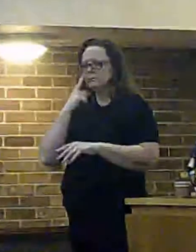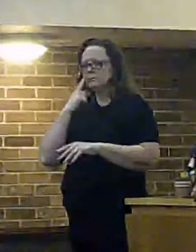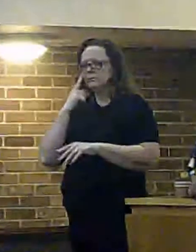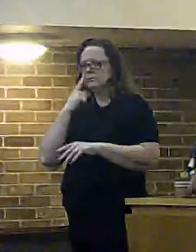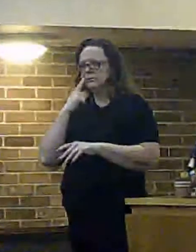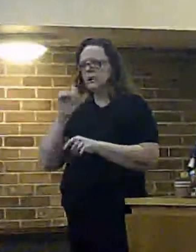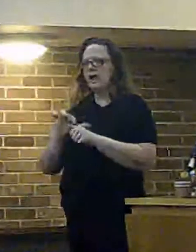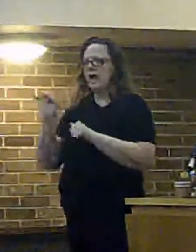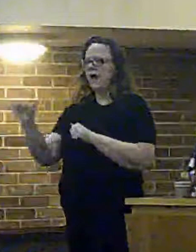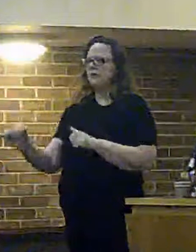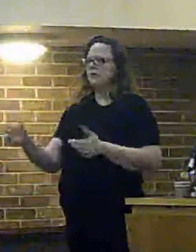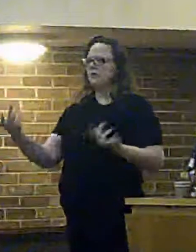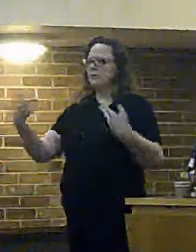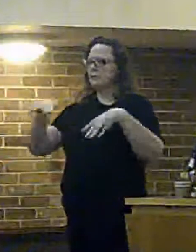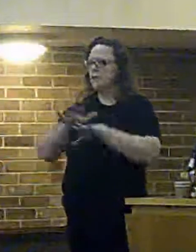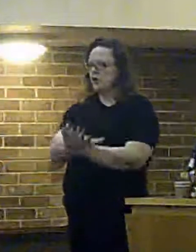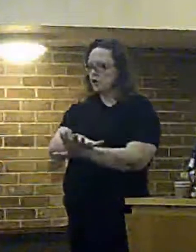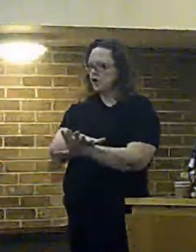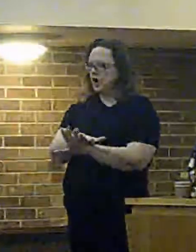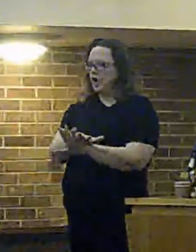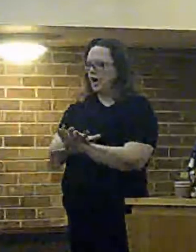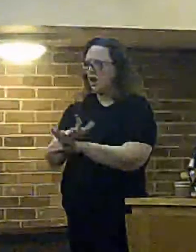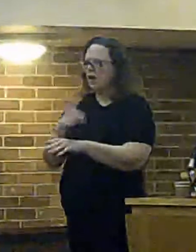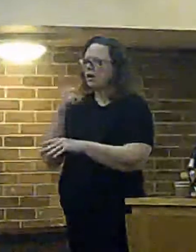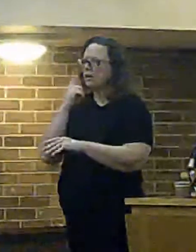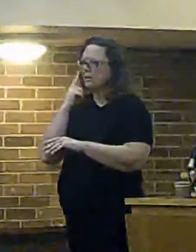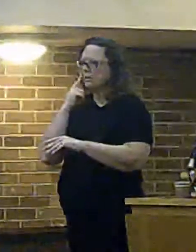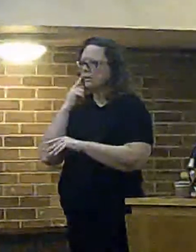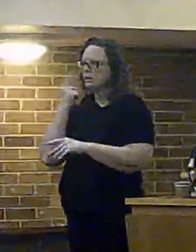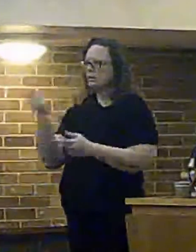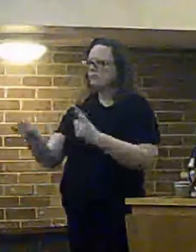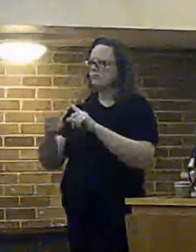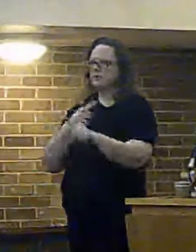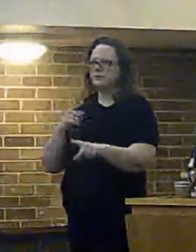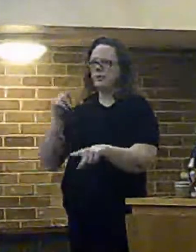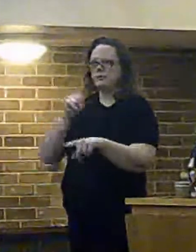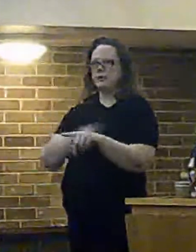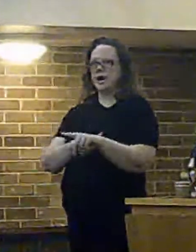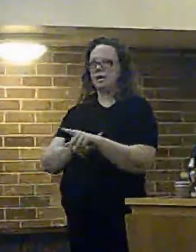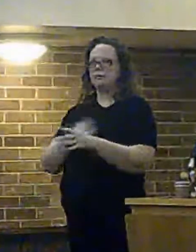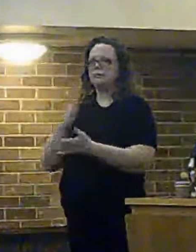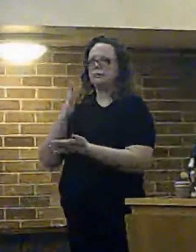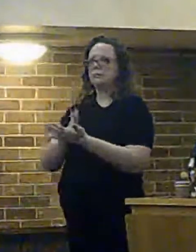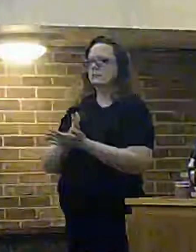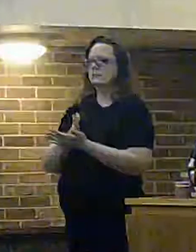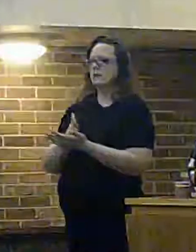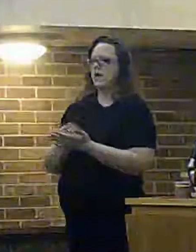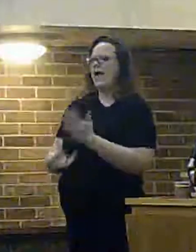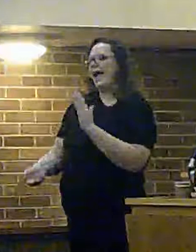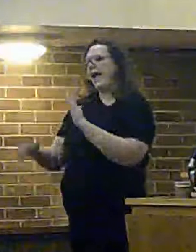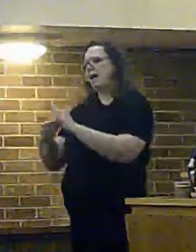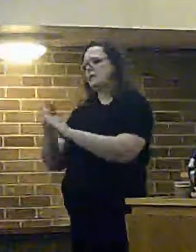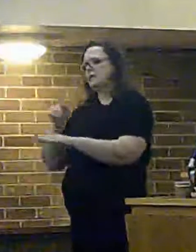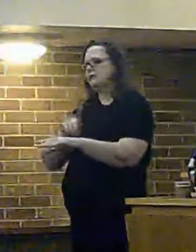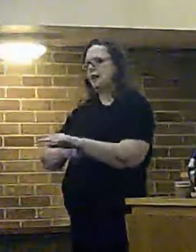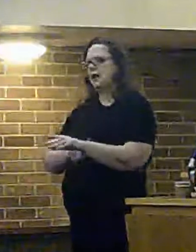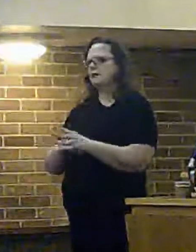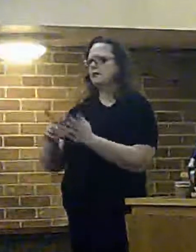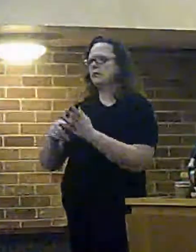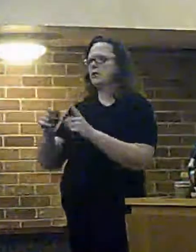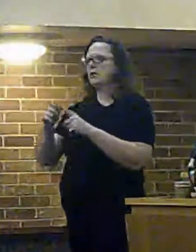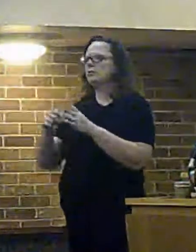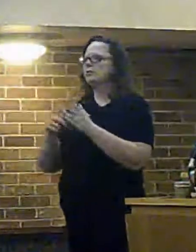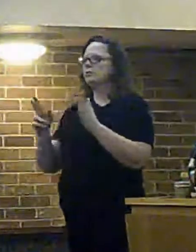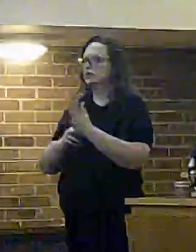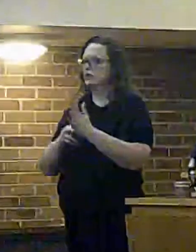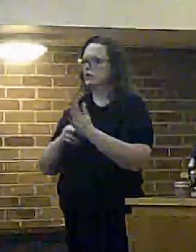merger, clearly it's going to take longer to get to Upton and West Turkey. I've that clear from the outset, there is